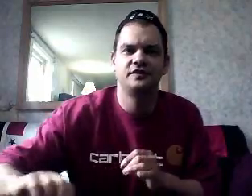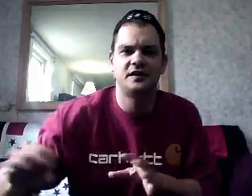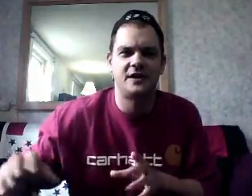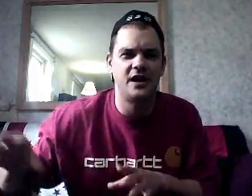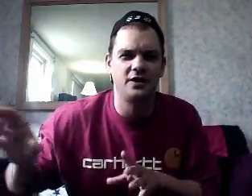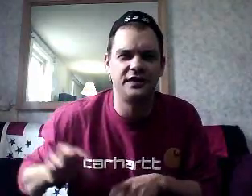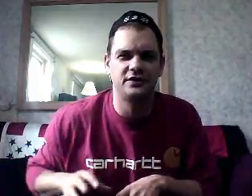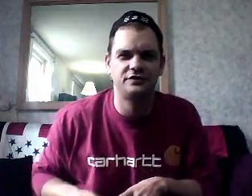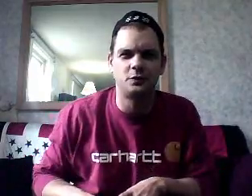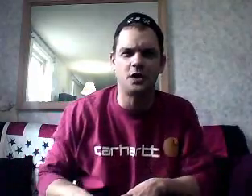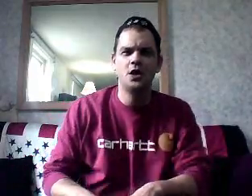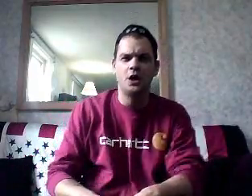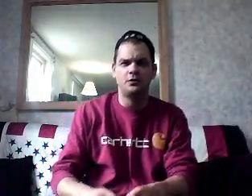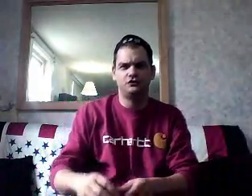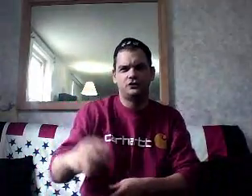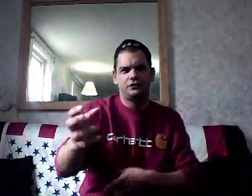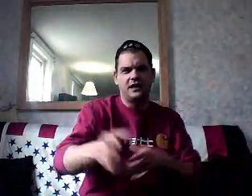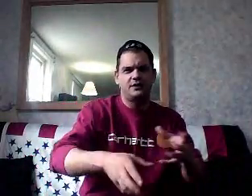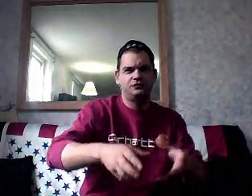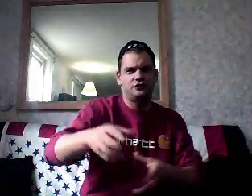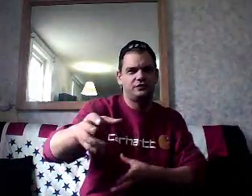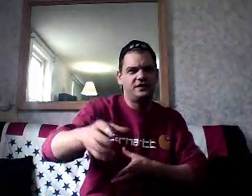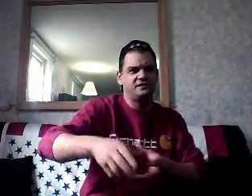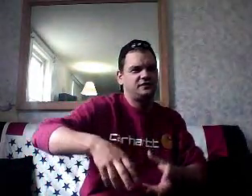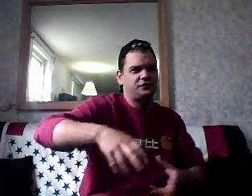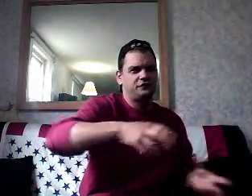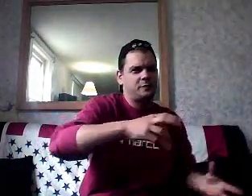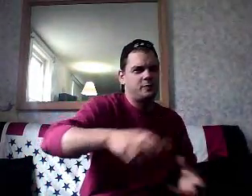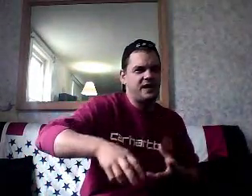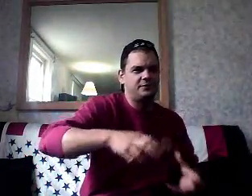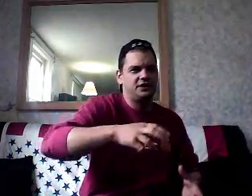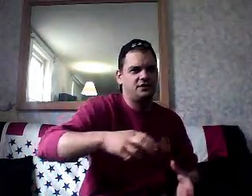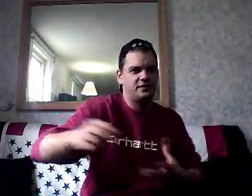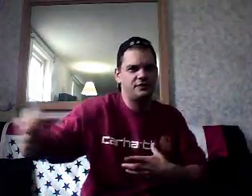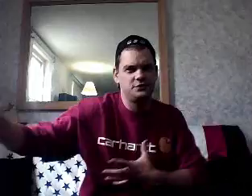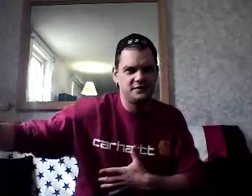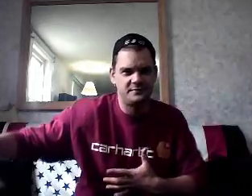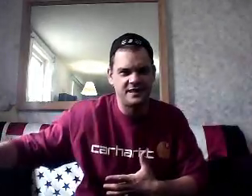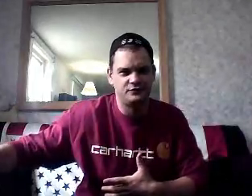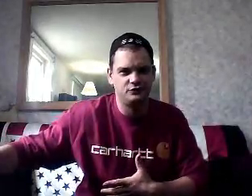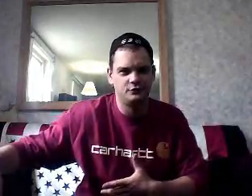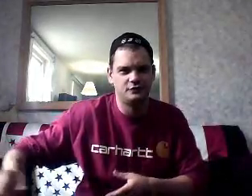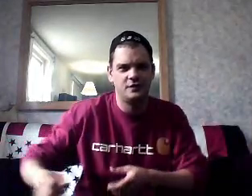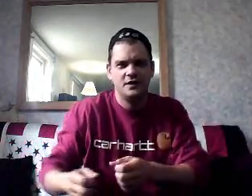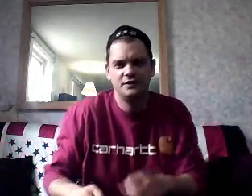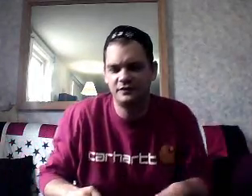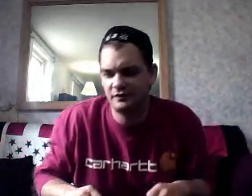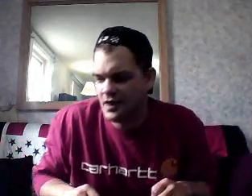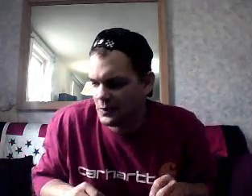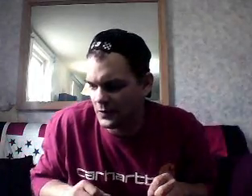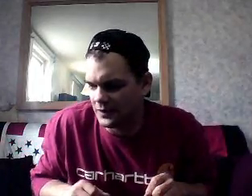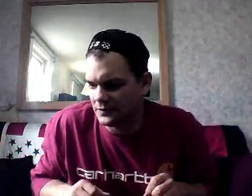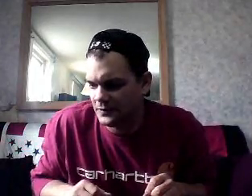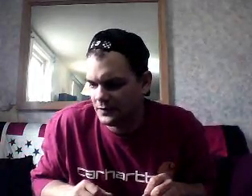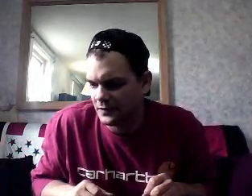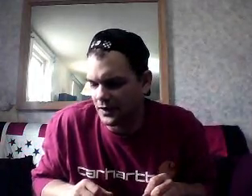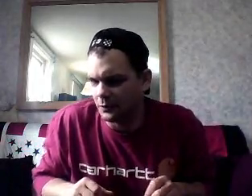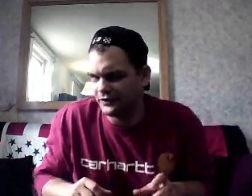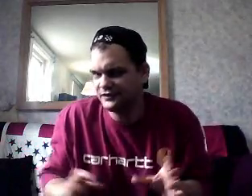this thing about health care, he said, well, how is your thing different from Obamacare, that thing you did in Massachusetts? He says, well, the